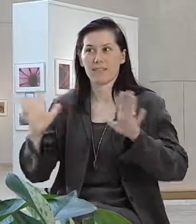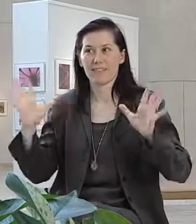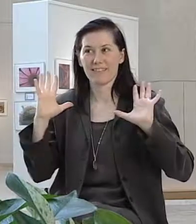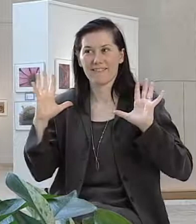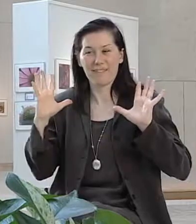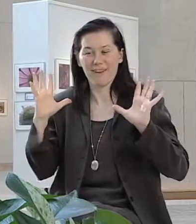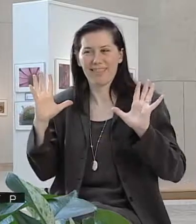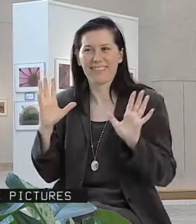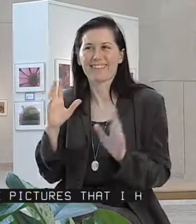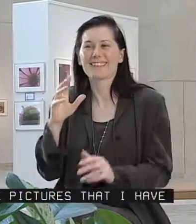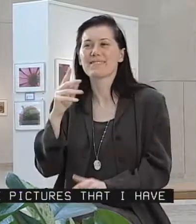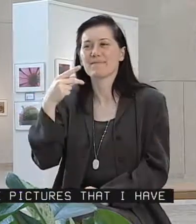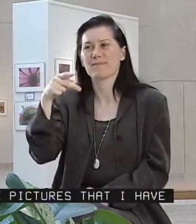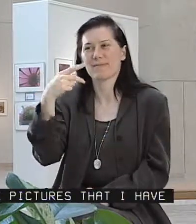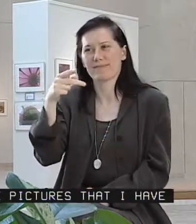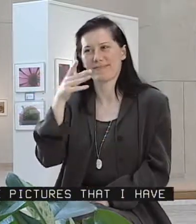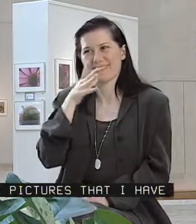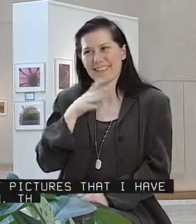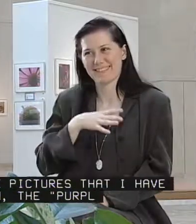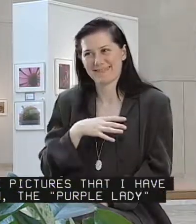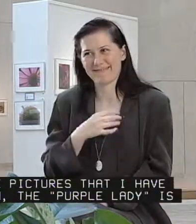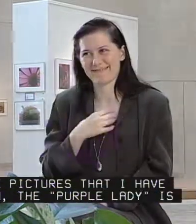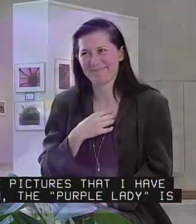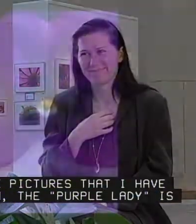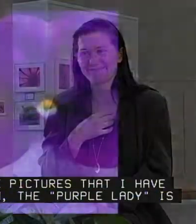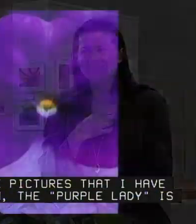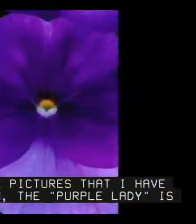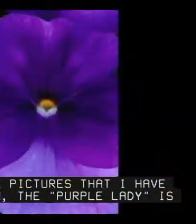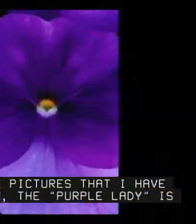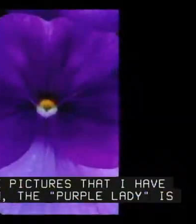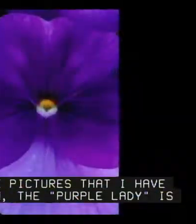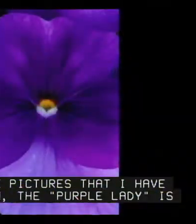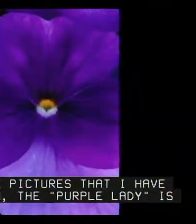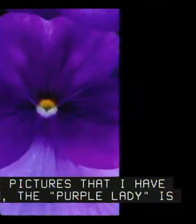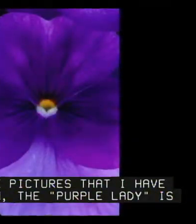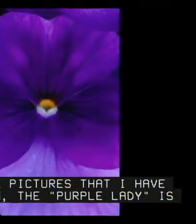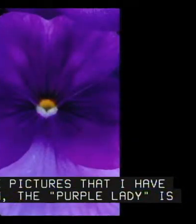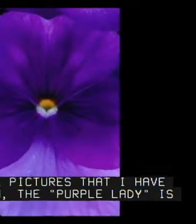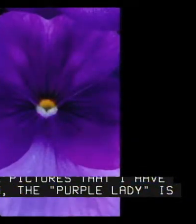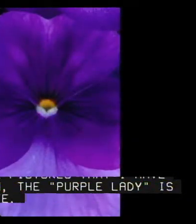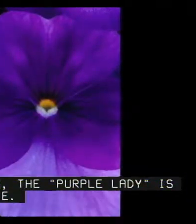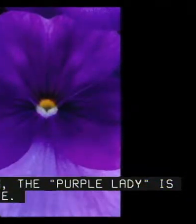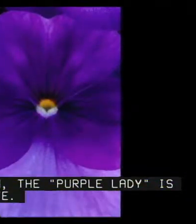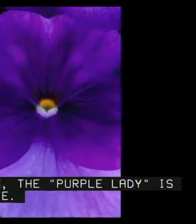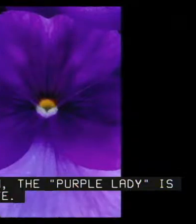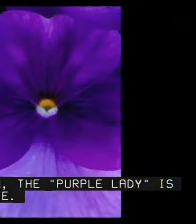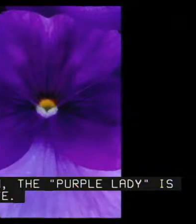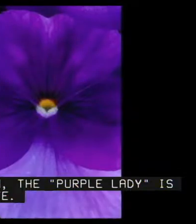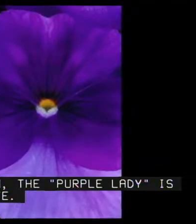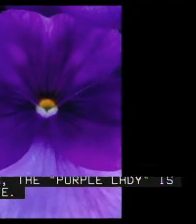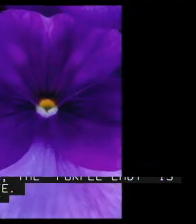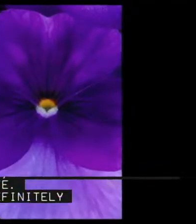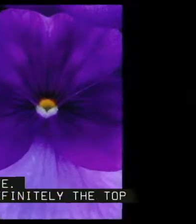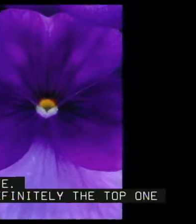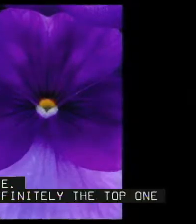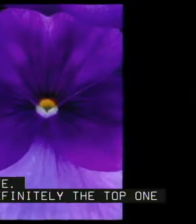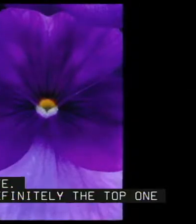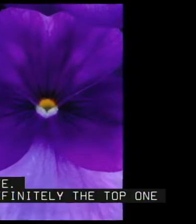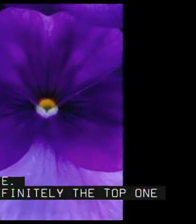Of all the pictures that I've ever taken, the purple lady is my favorite. That's definitely the top one for